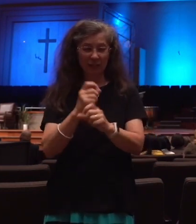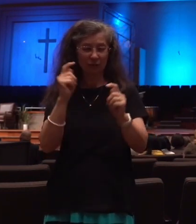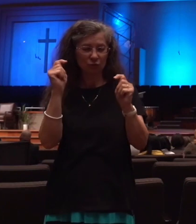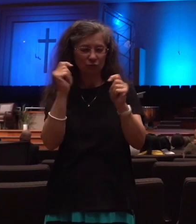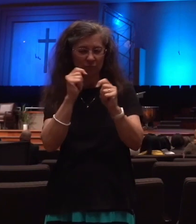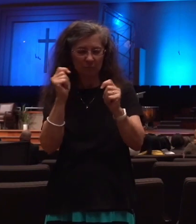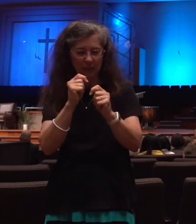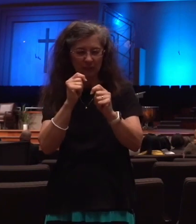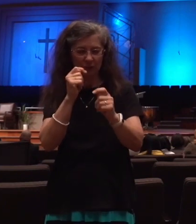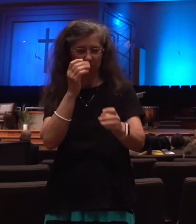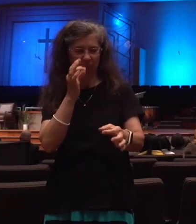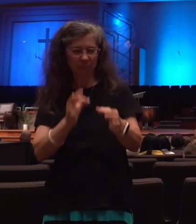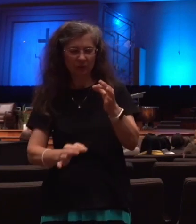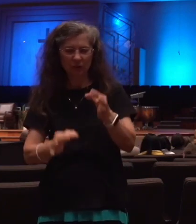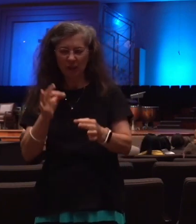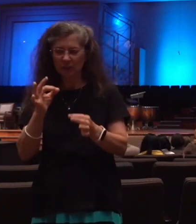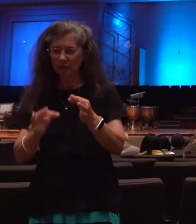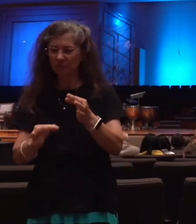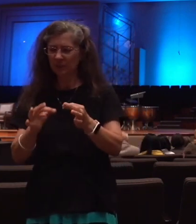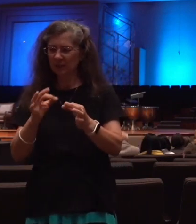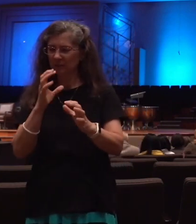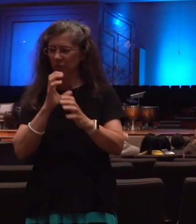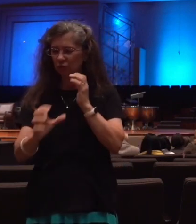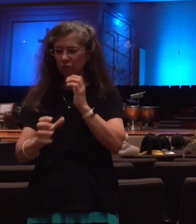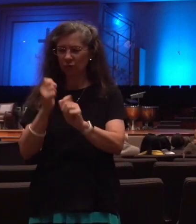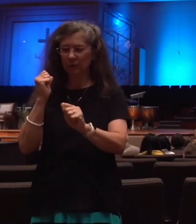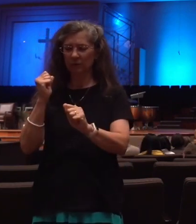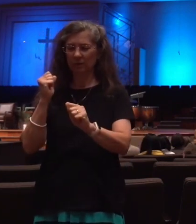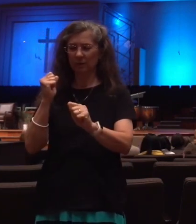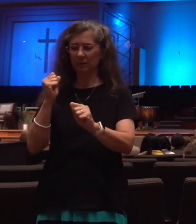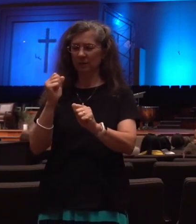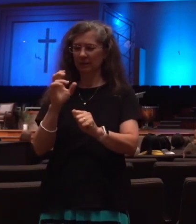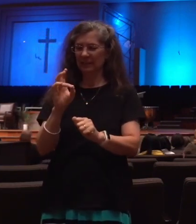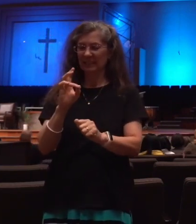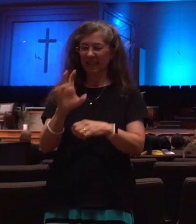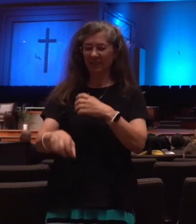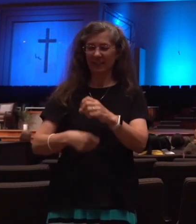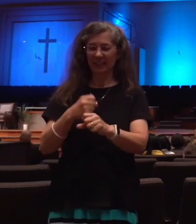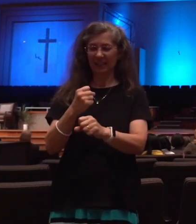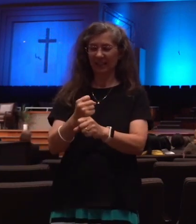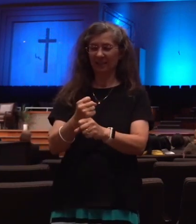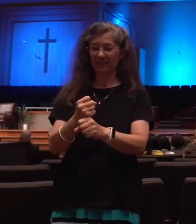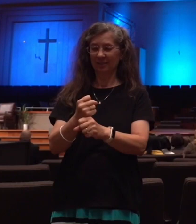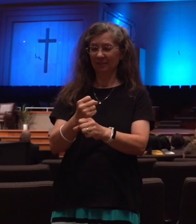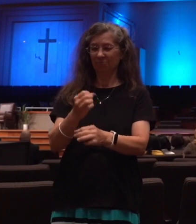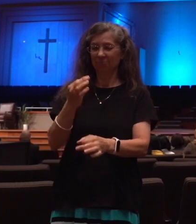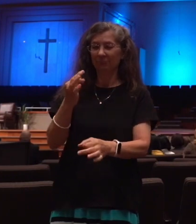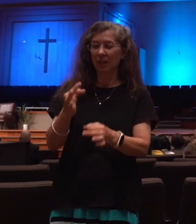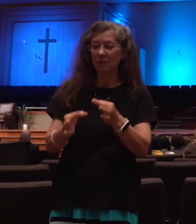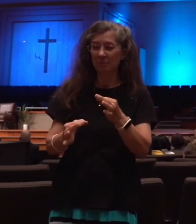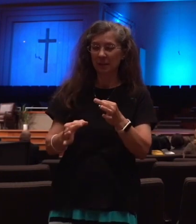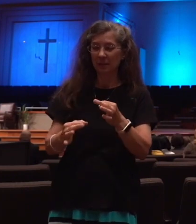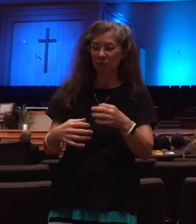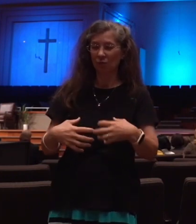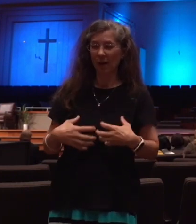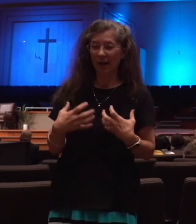seven years of destruction, seven years of judgment. And Lord, we pray that